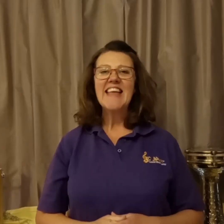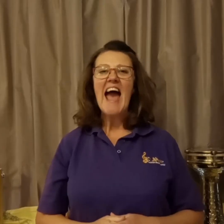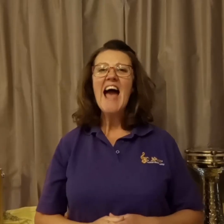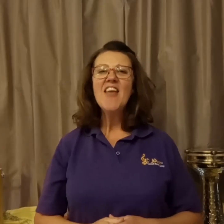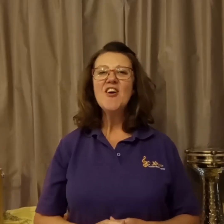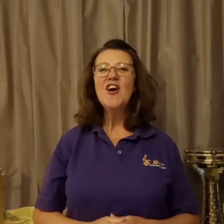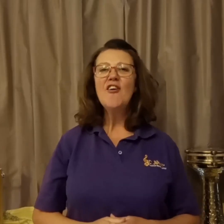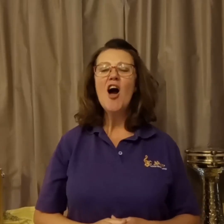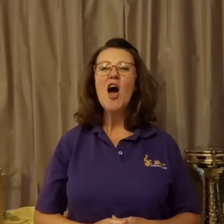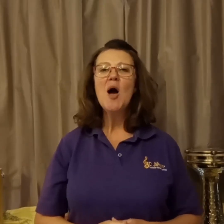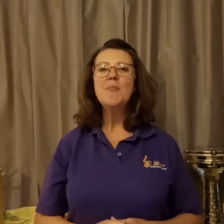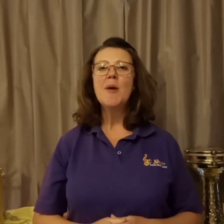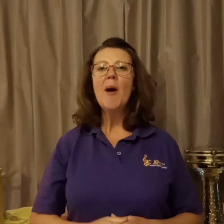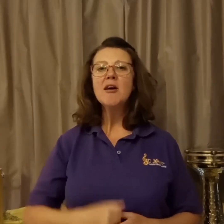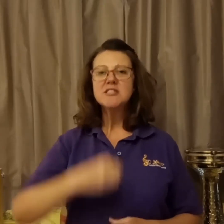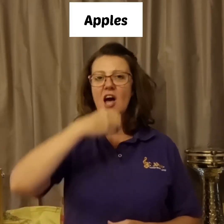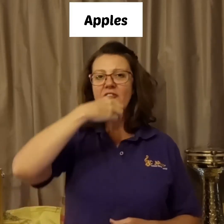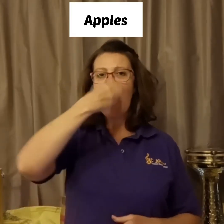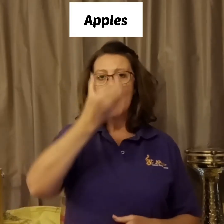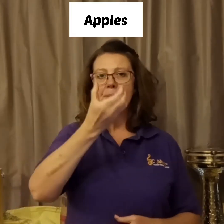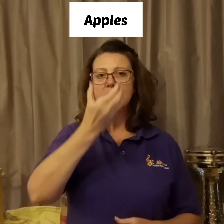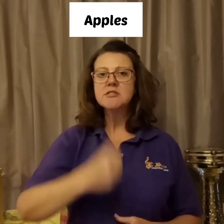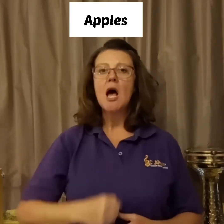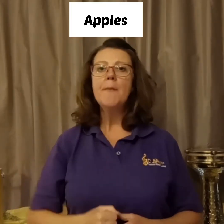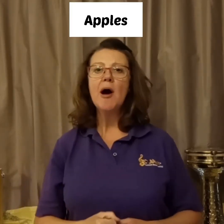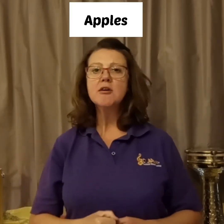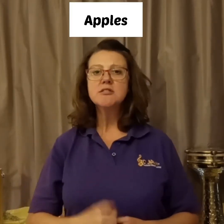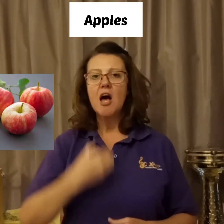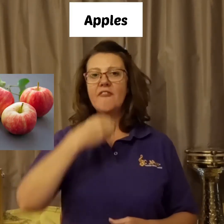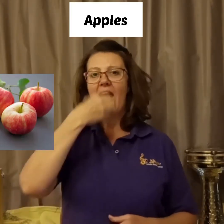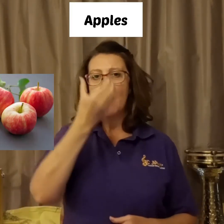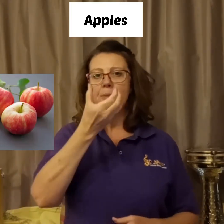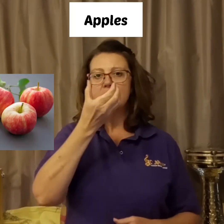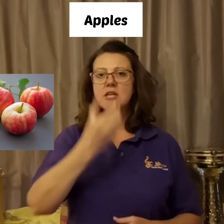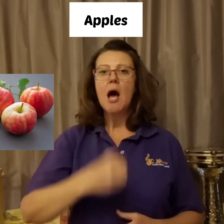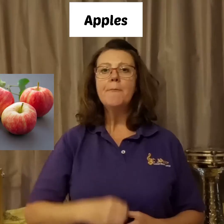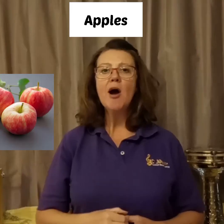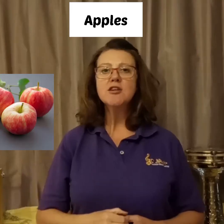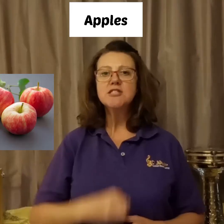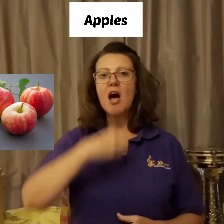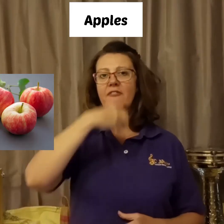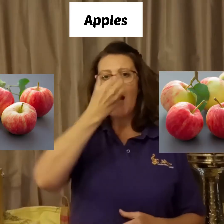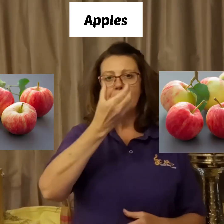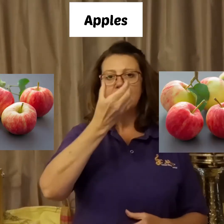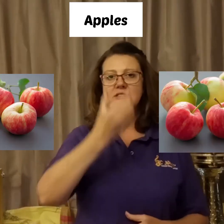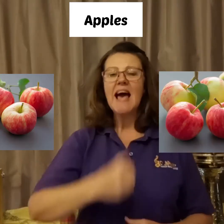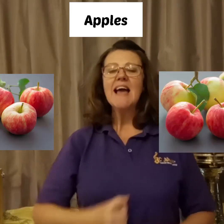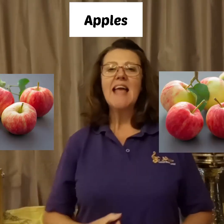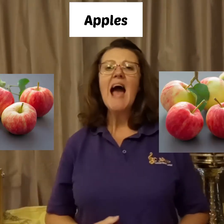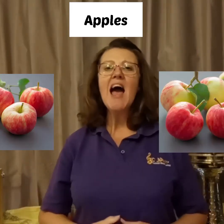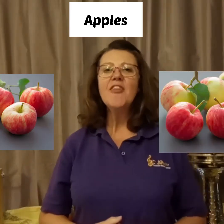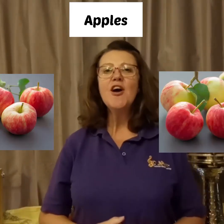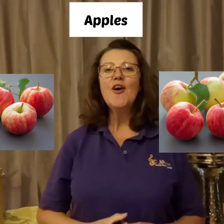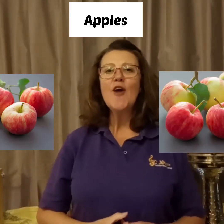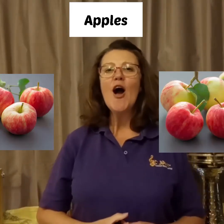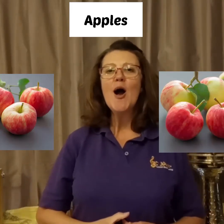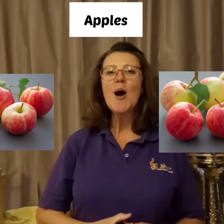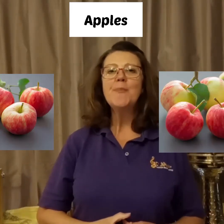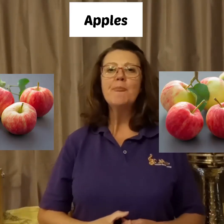Gather up a box of apples, a box of apples, a box of apples. Gather up a